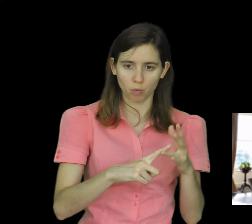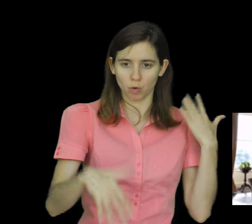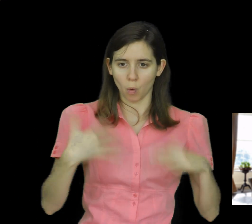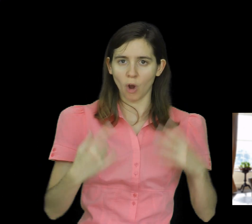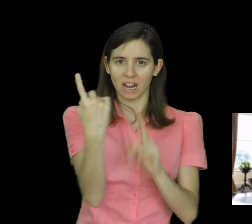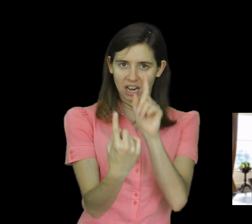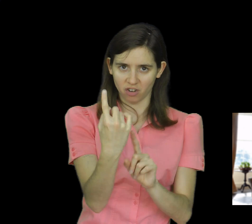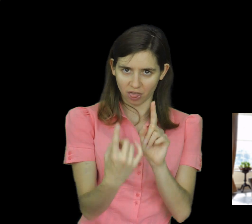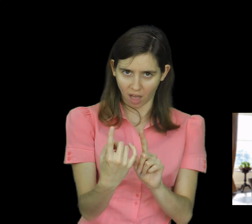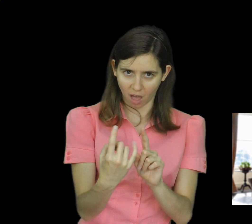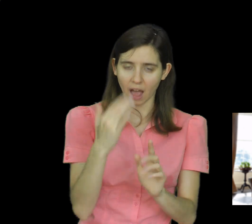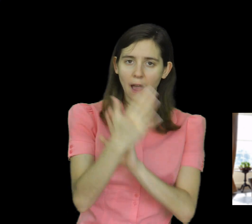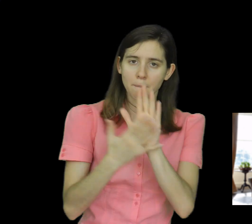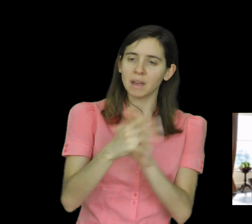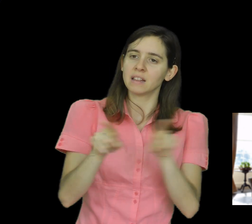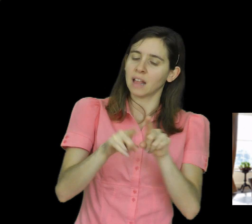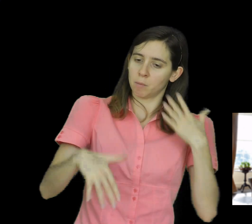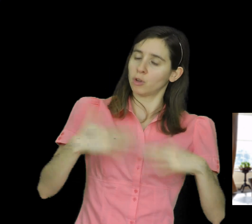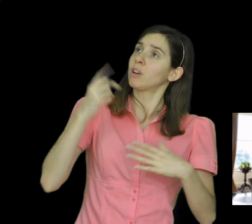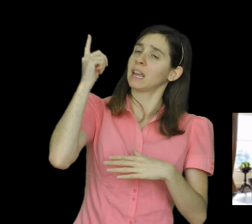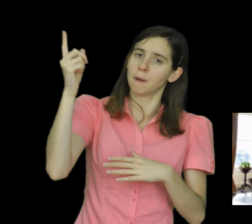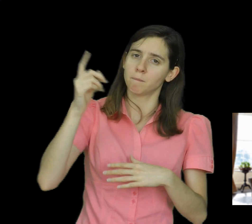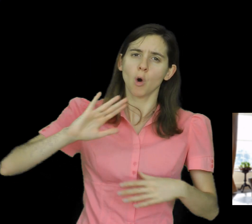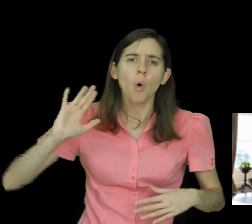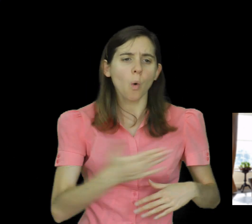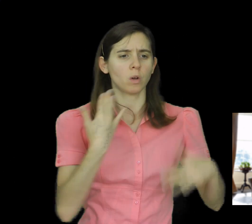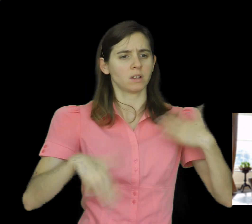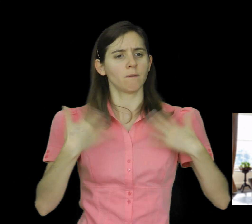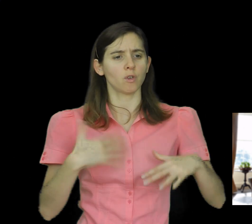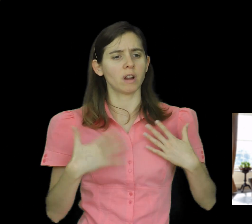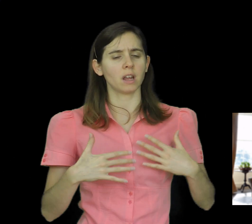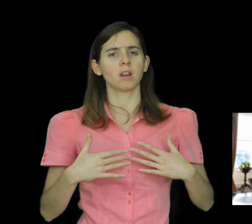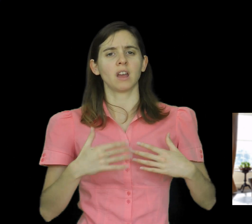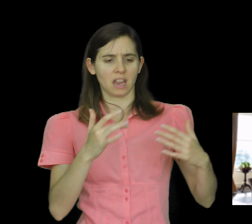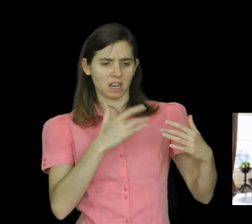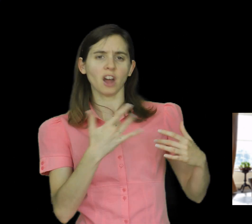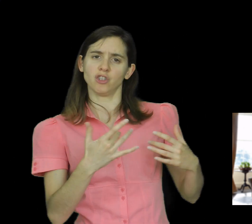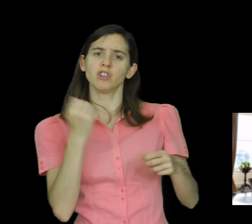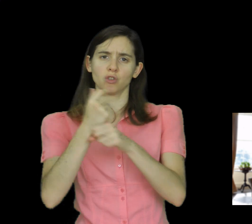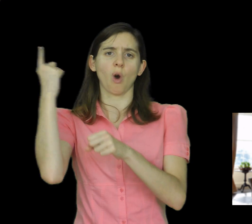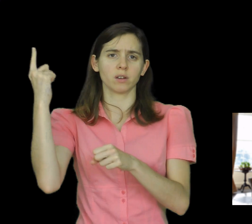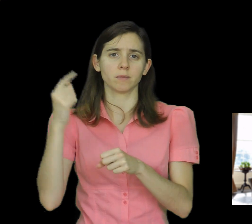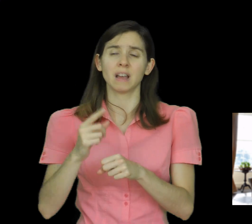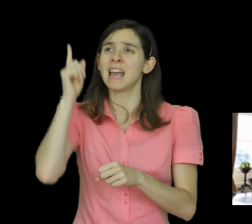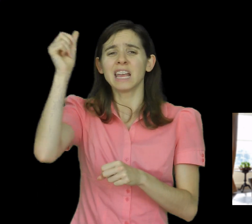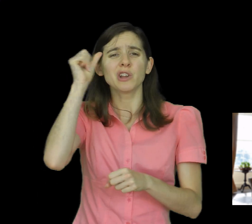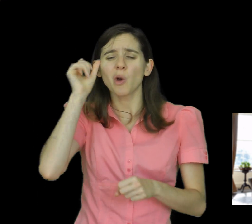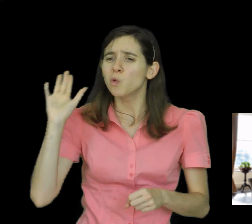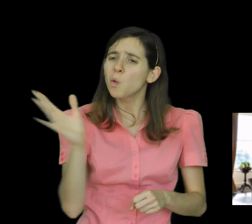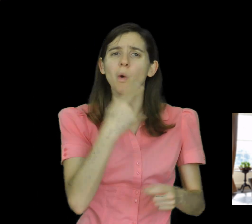did those deeds to him. All suffering touches God. He is aware of all the tears we cry and the sorrow,